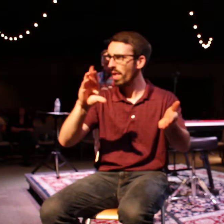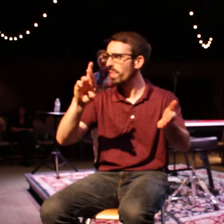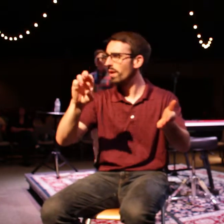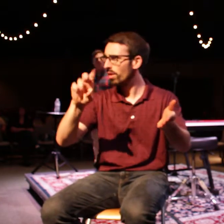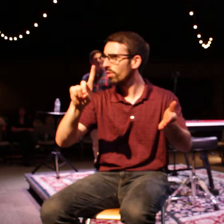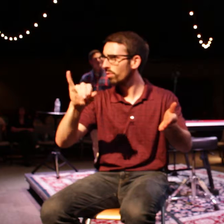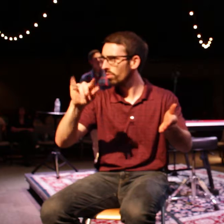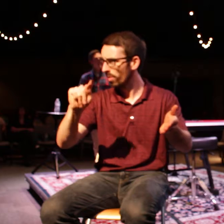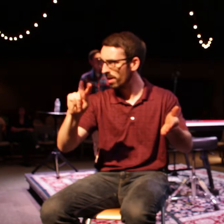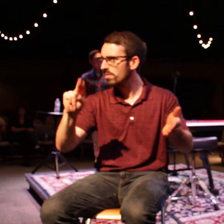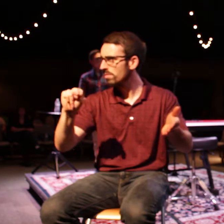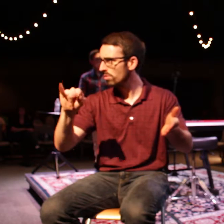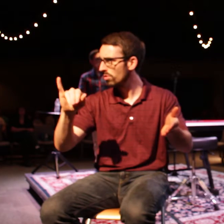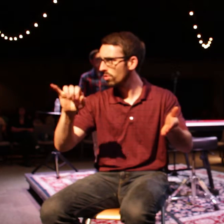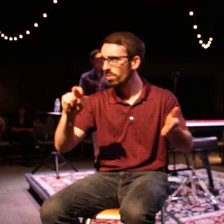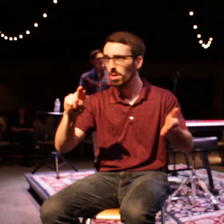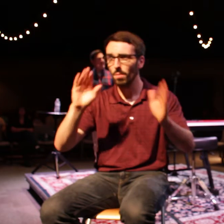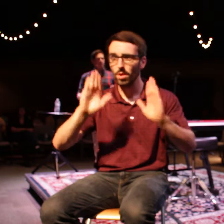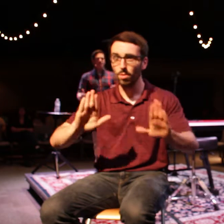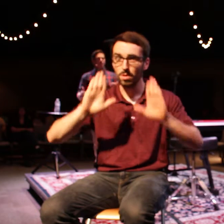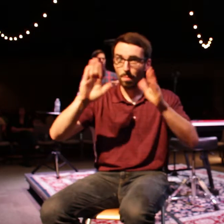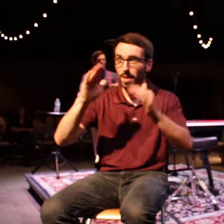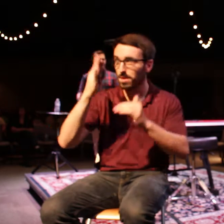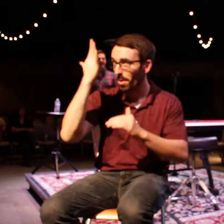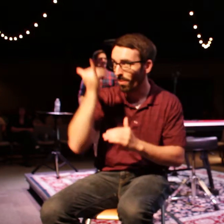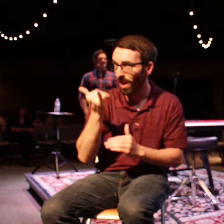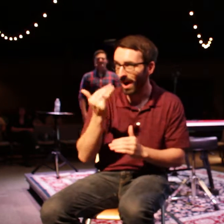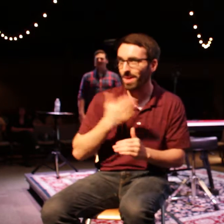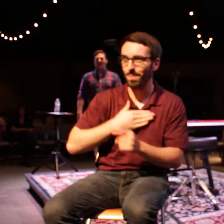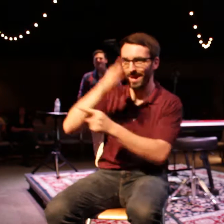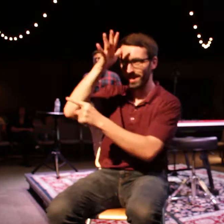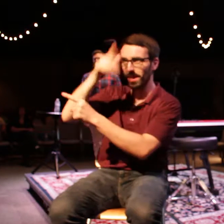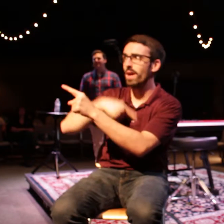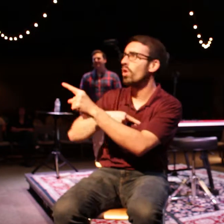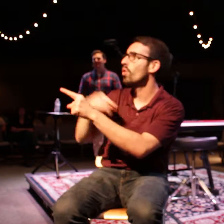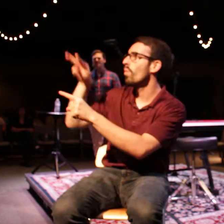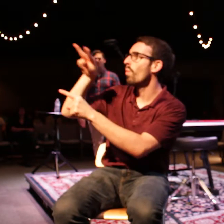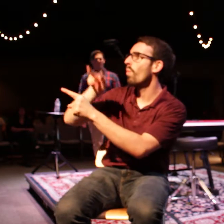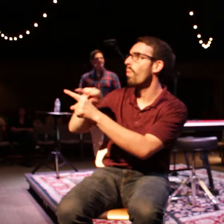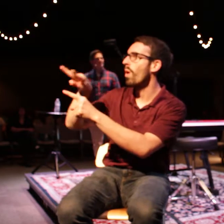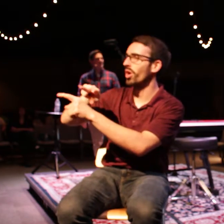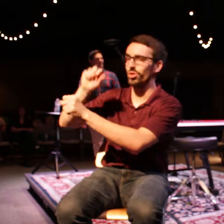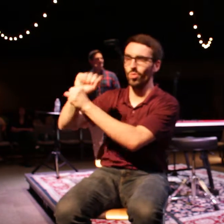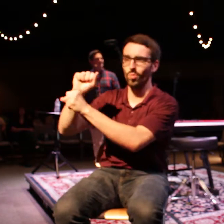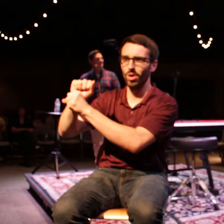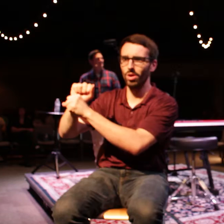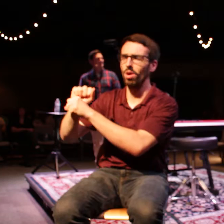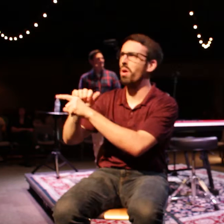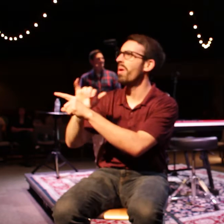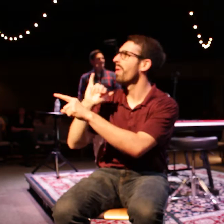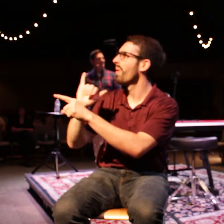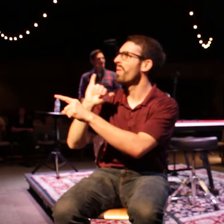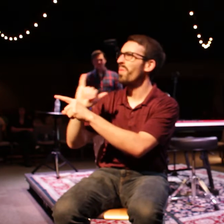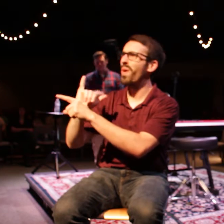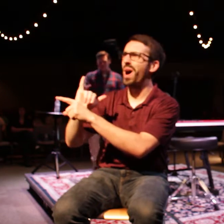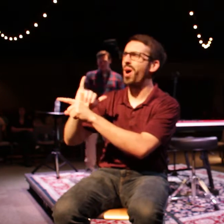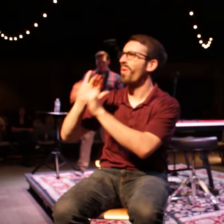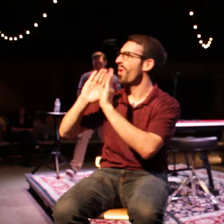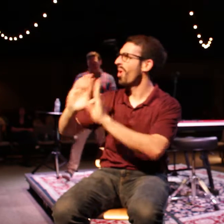at work. And my dad was great at his job. I mean, really great. When I was there, nobody